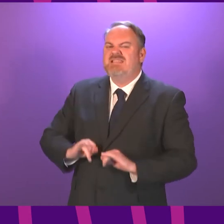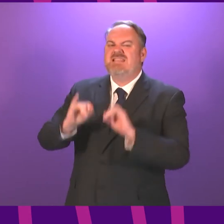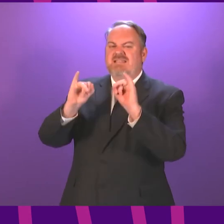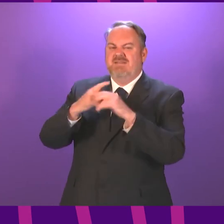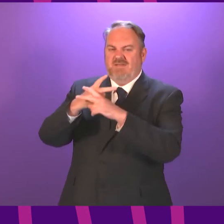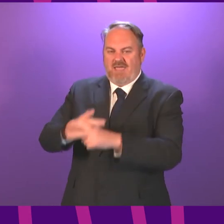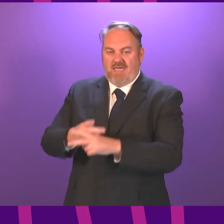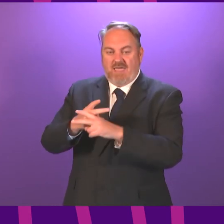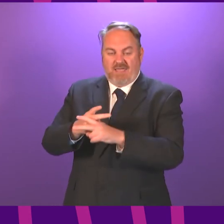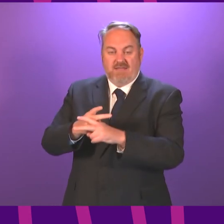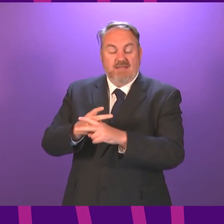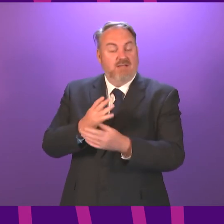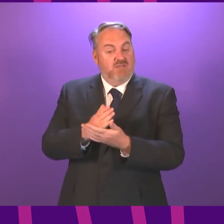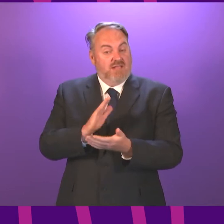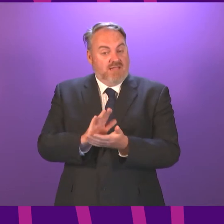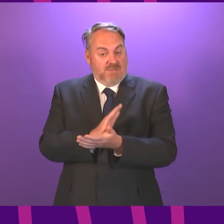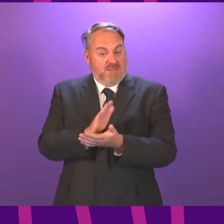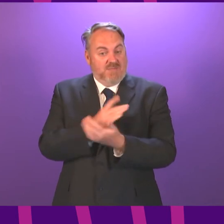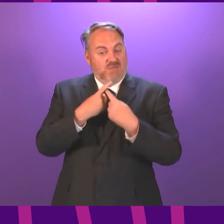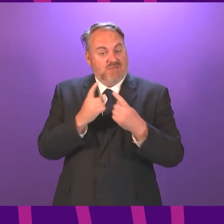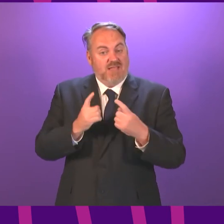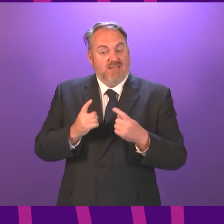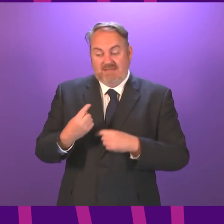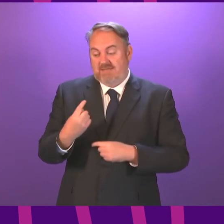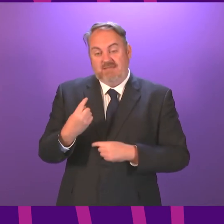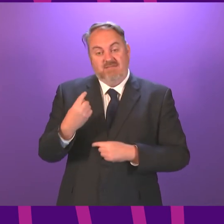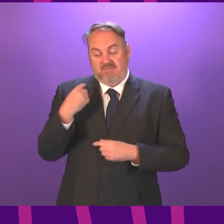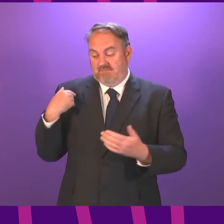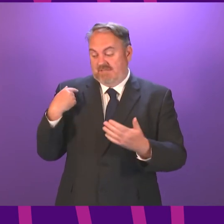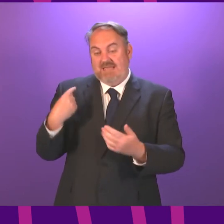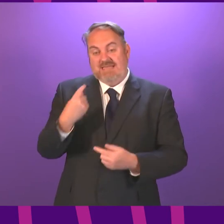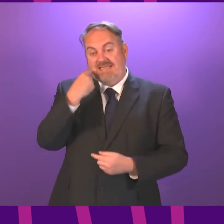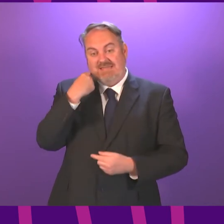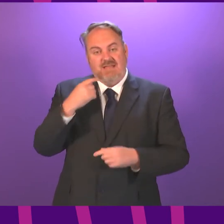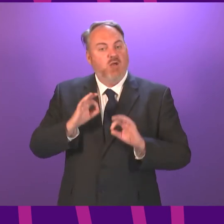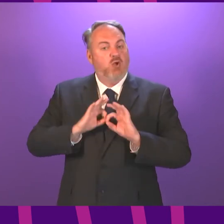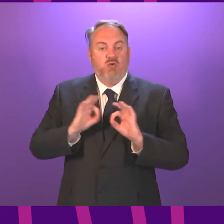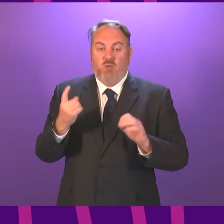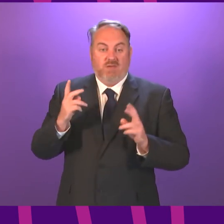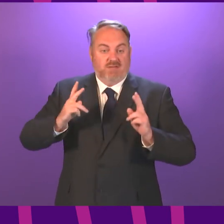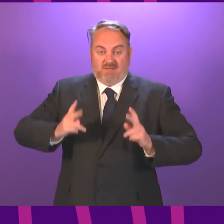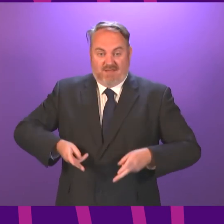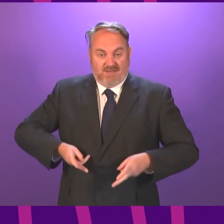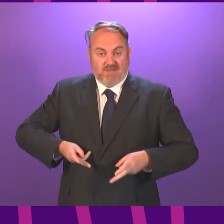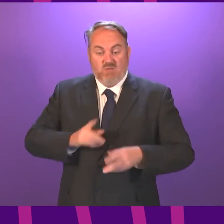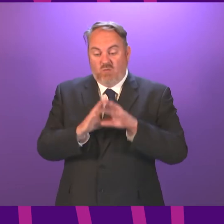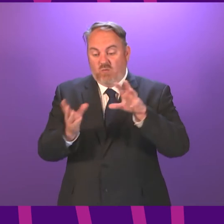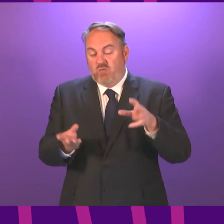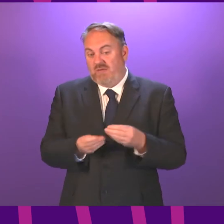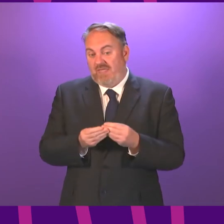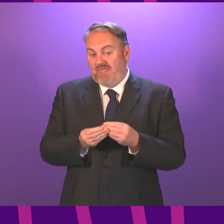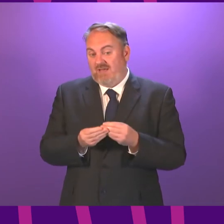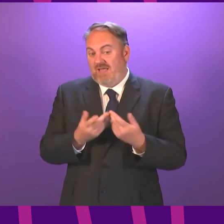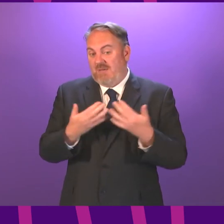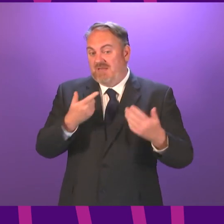yesterday. I am also pleased to report that no deaths were reported over the course of yesterday, which means that the total number of deaths registered under the daily